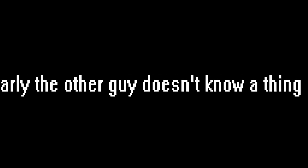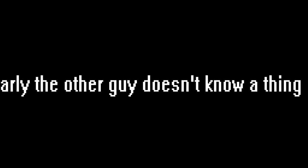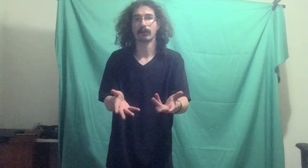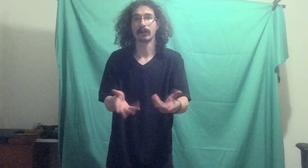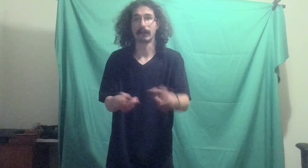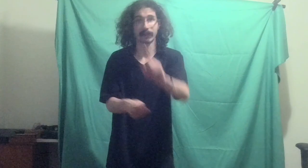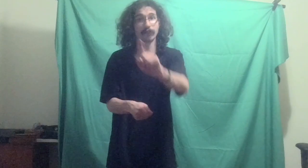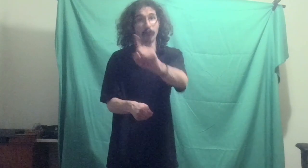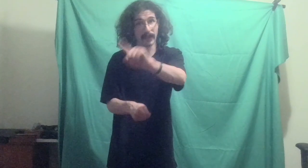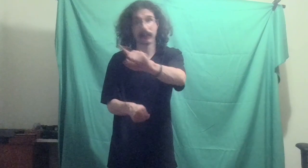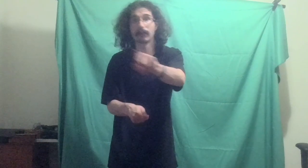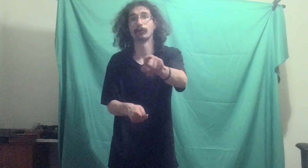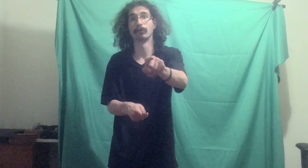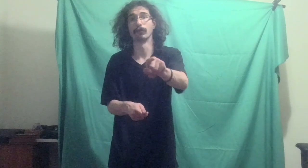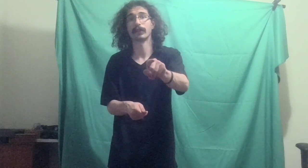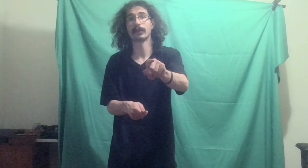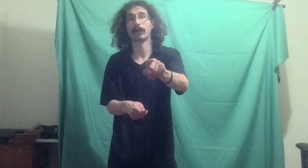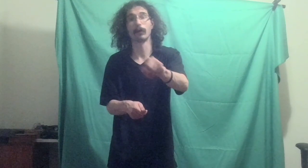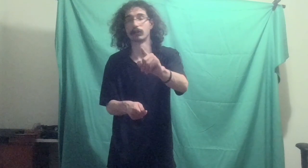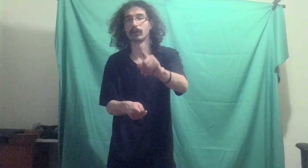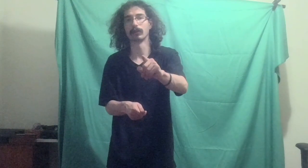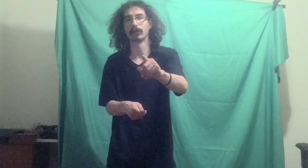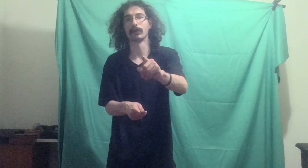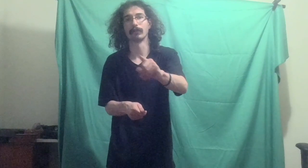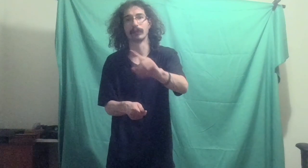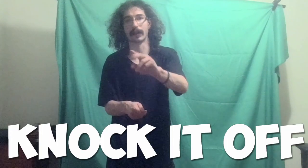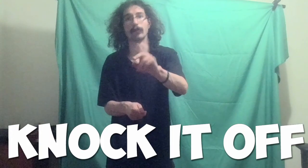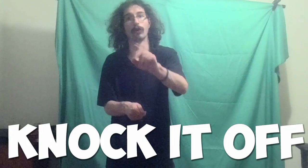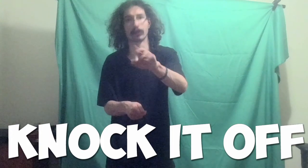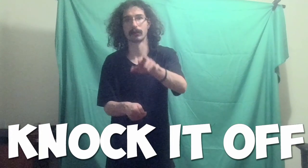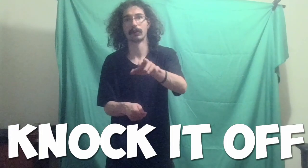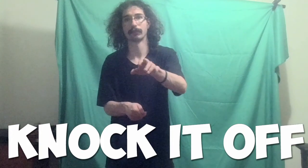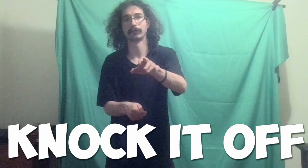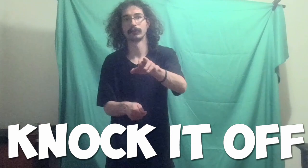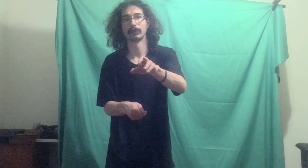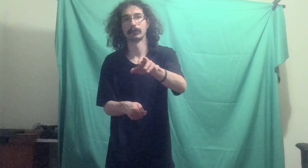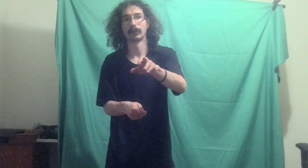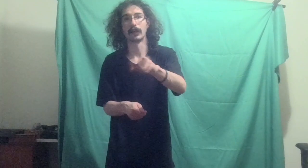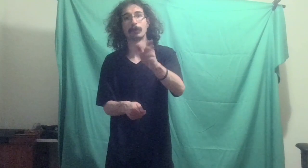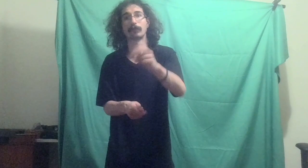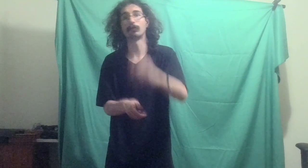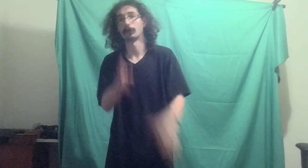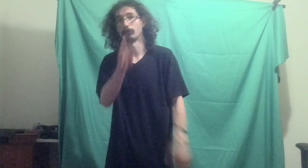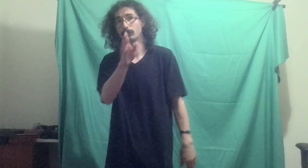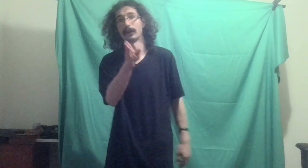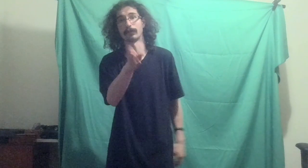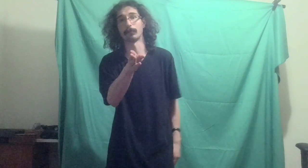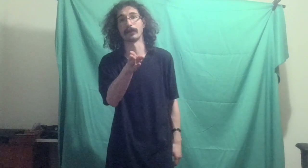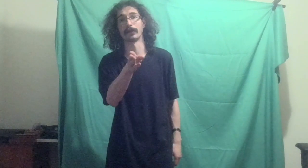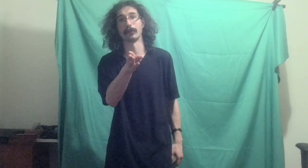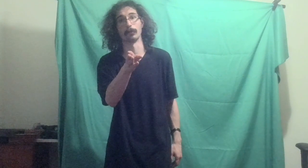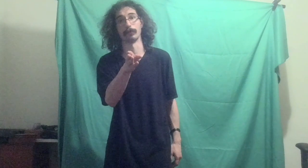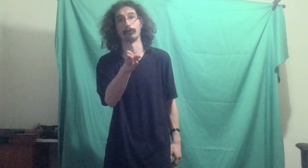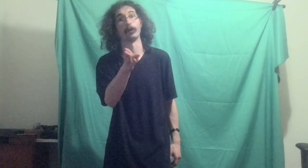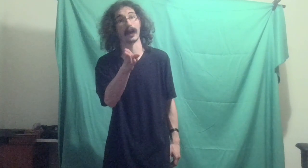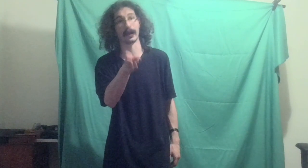And if I get any of you doing that, I'm gonna call you out and say, hey, knock it off. Especially when you've never made a video before either.